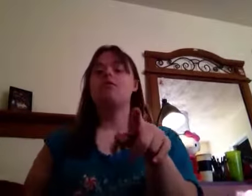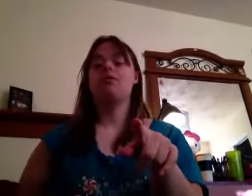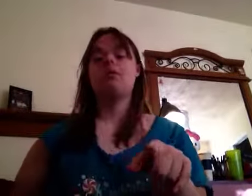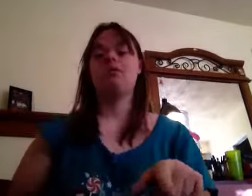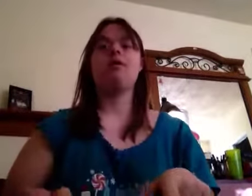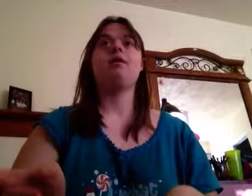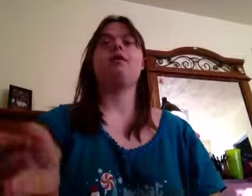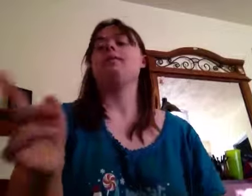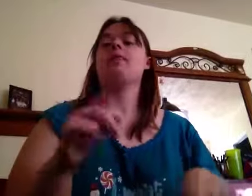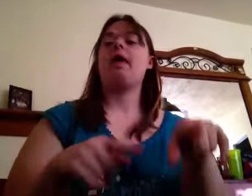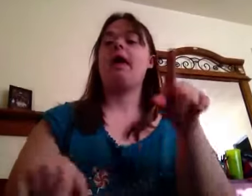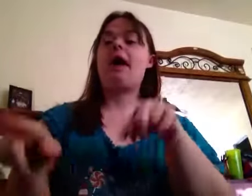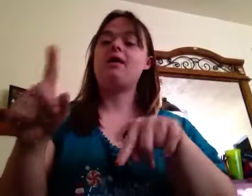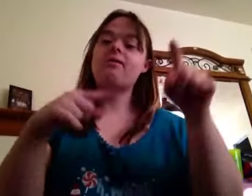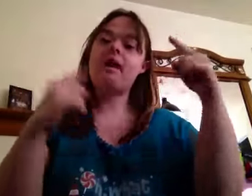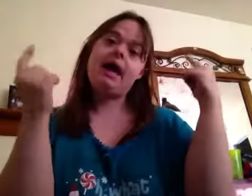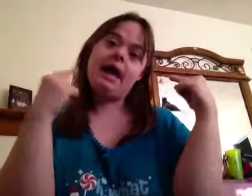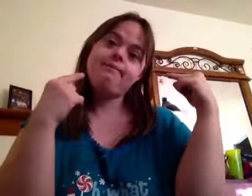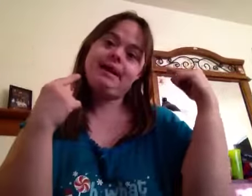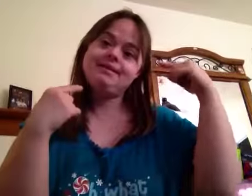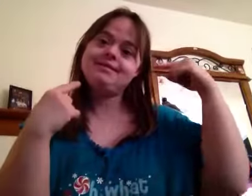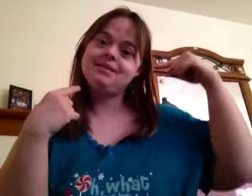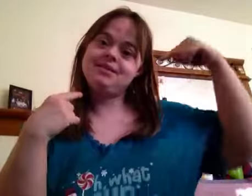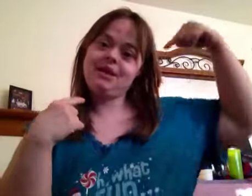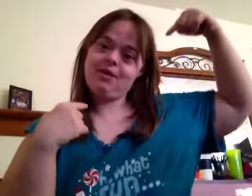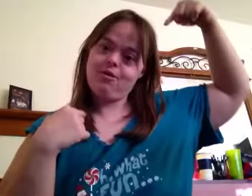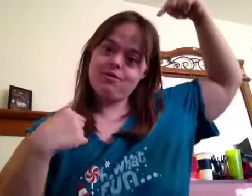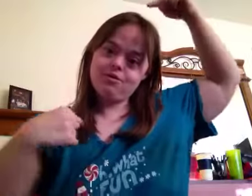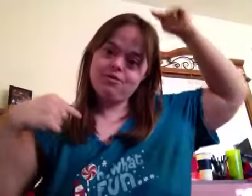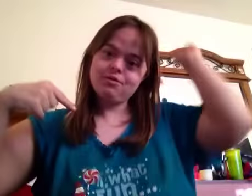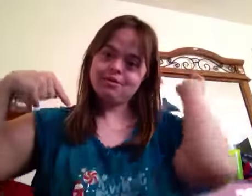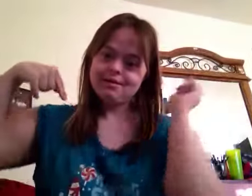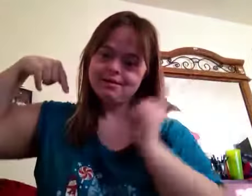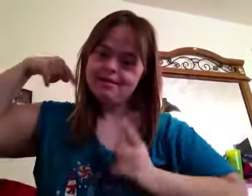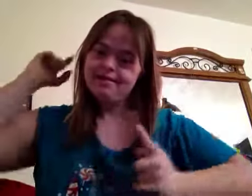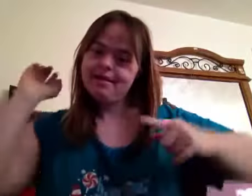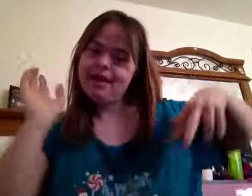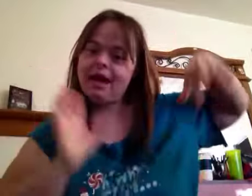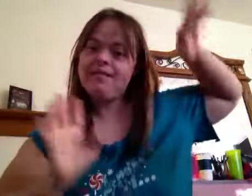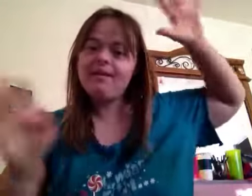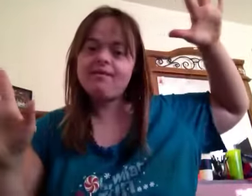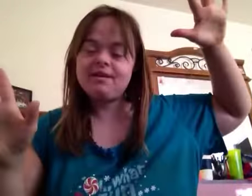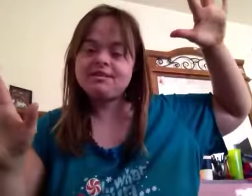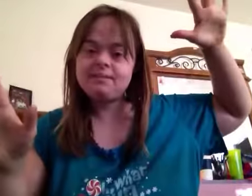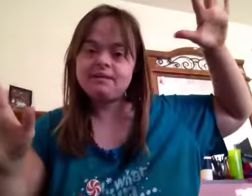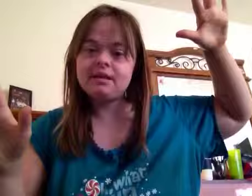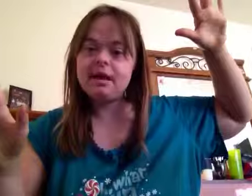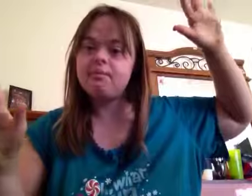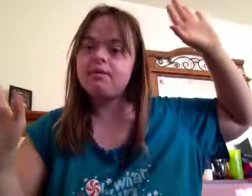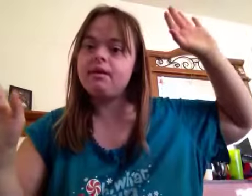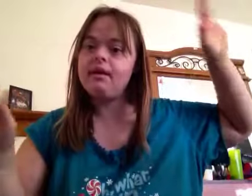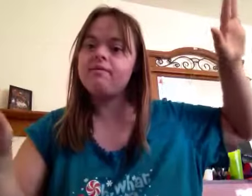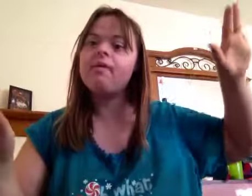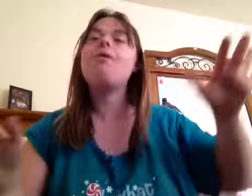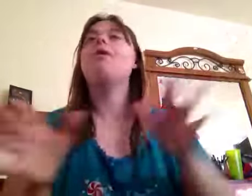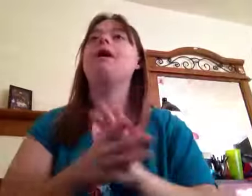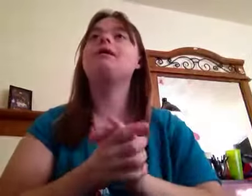I know that I'm nice this year. I love Christmas. I believe, oh, and